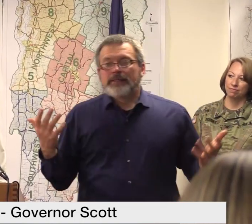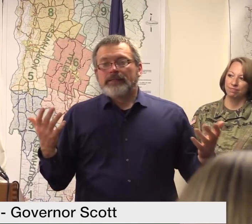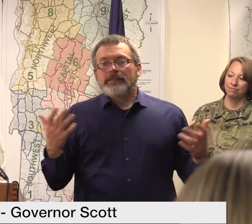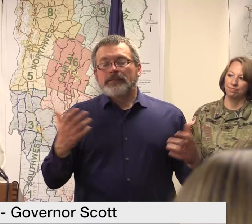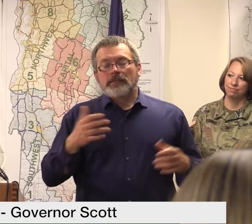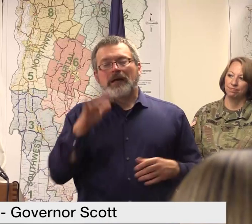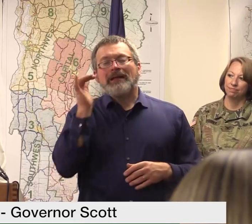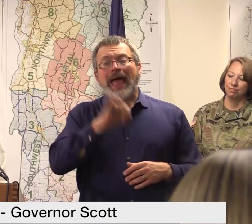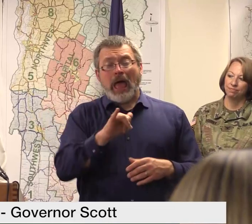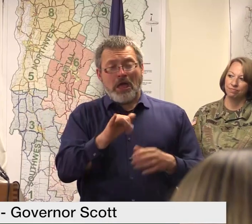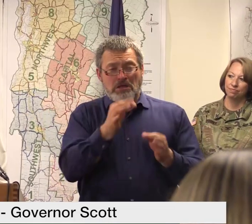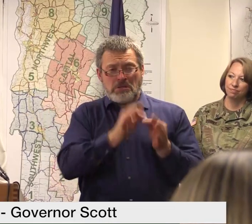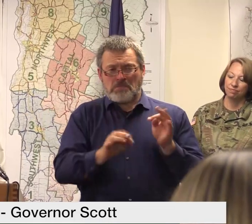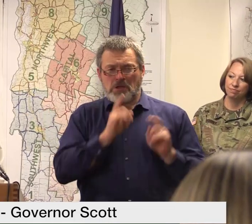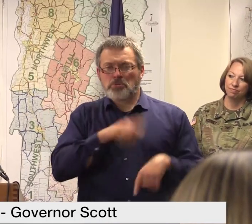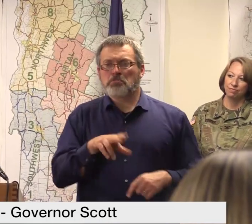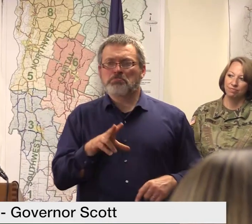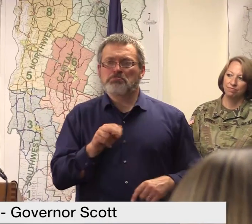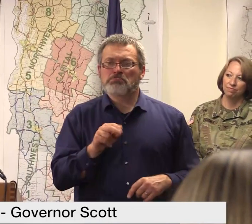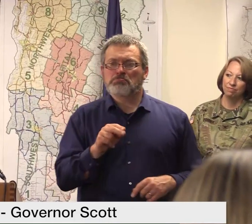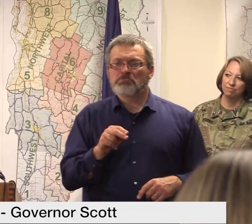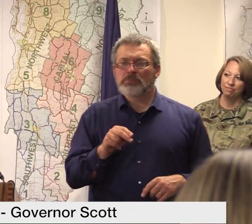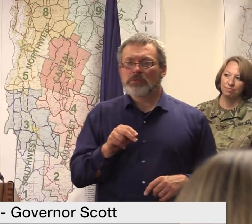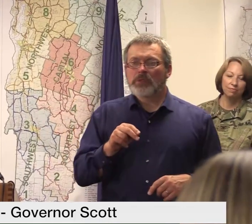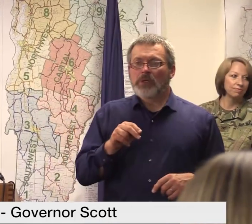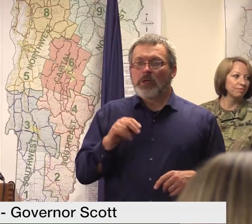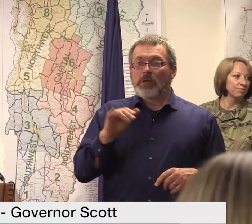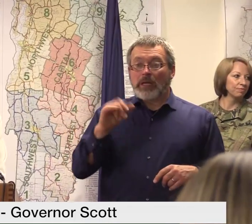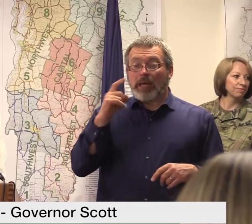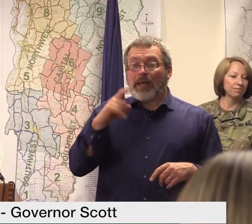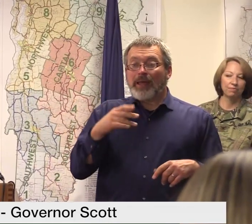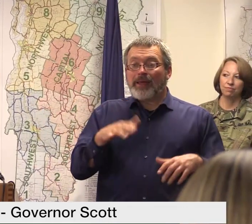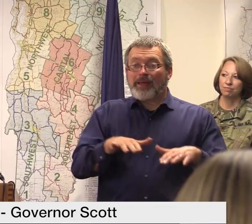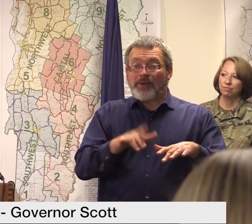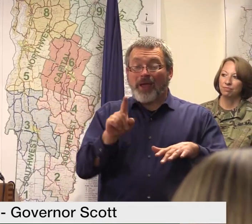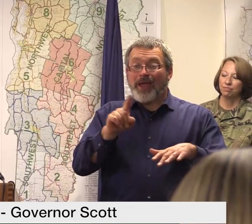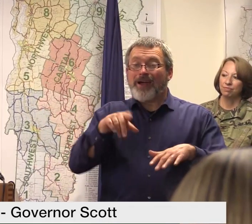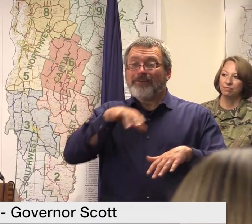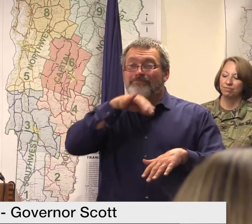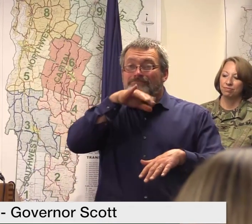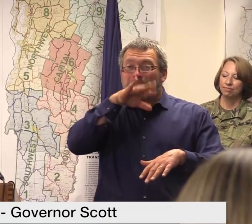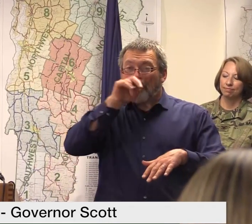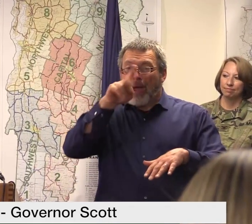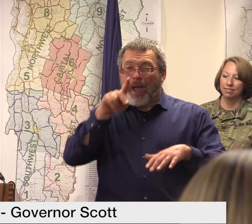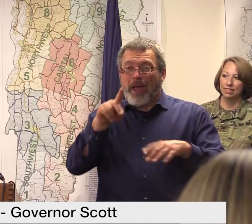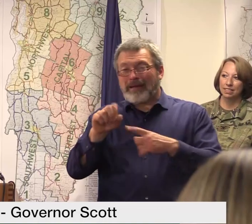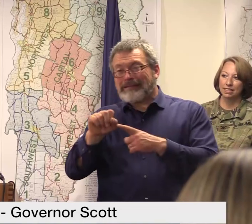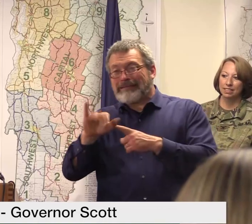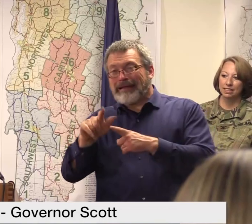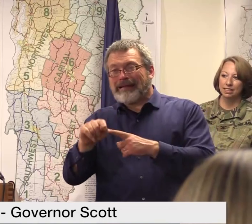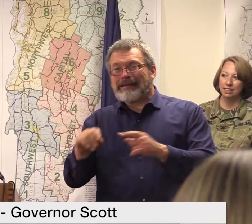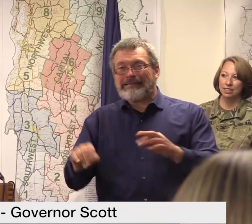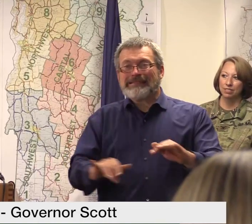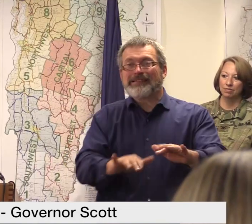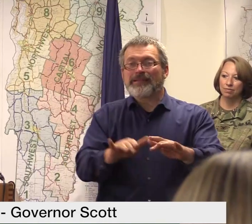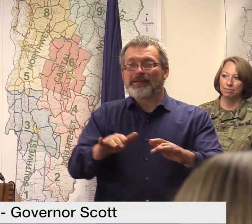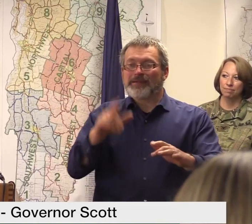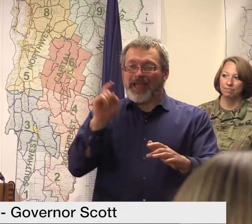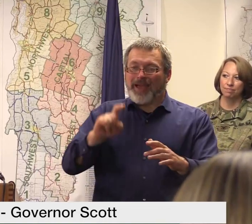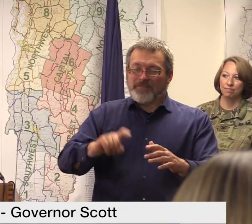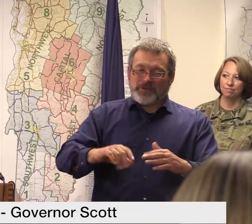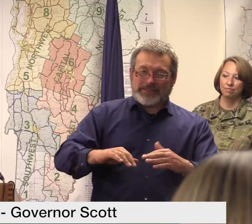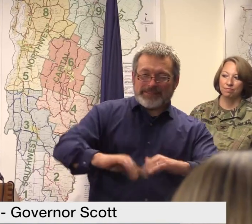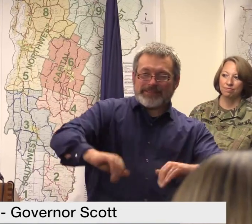silt and affected soils and maybe secretary moore could answer some of that needs to be segregated and